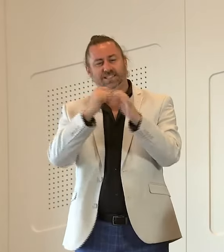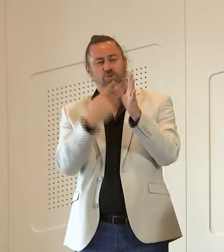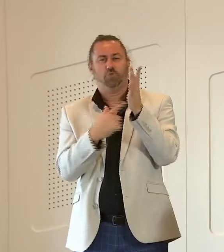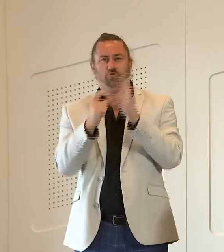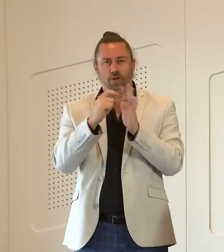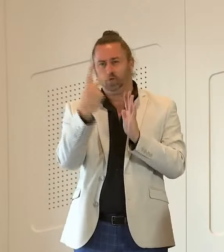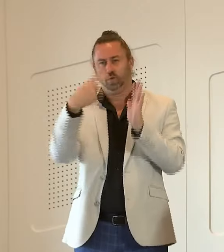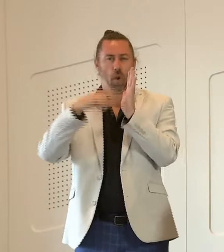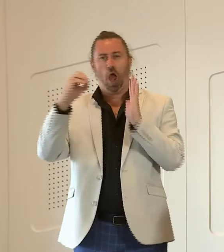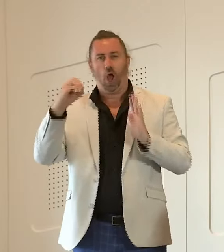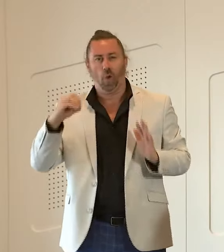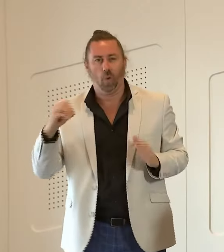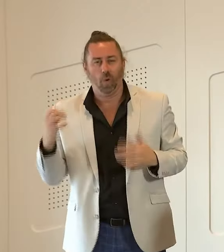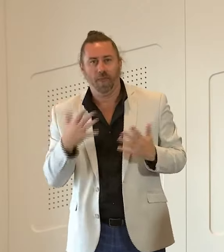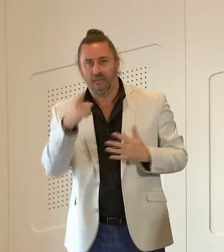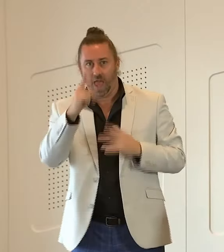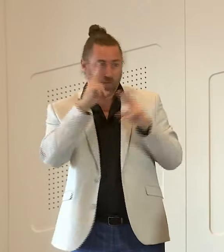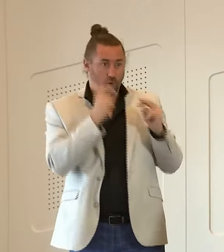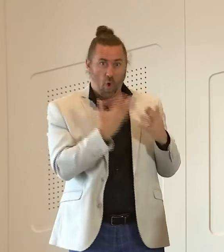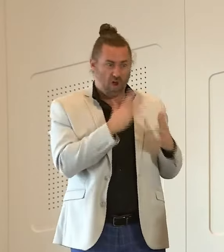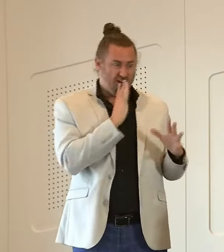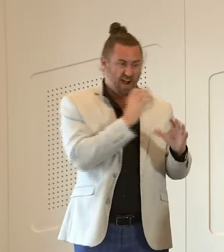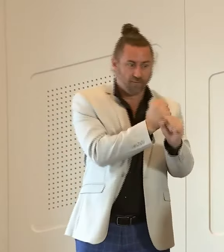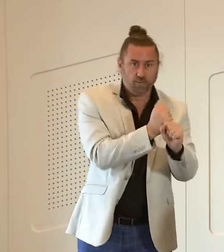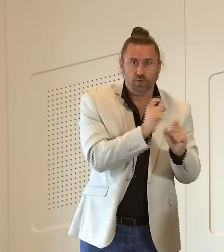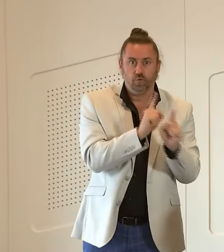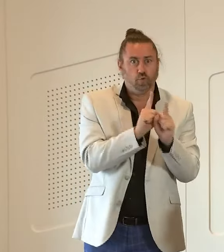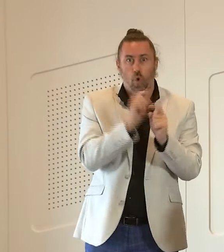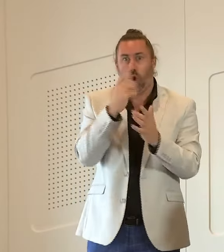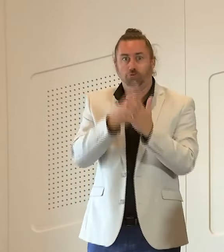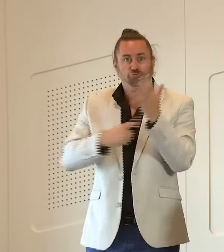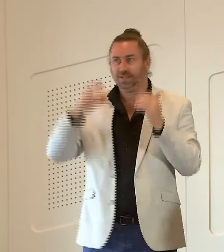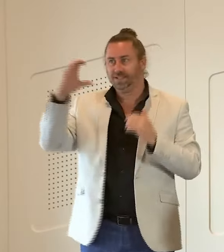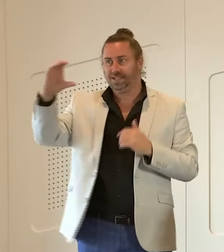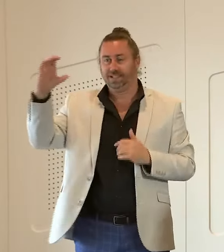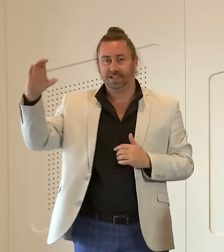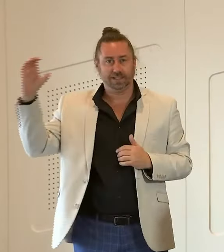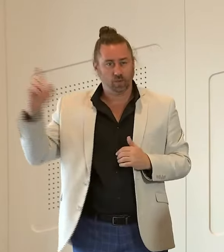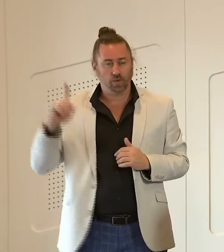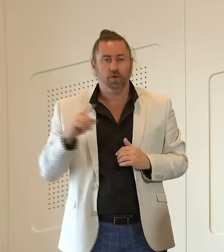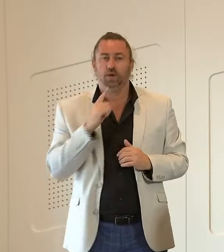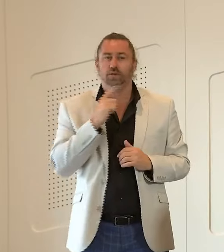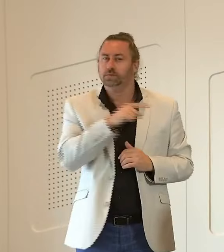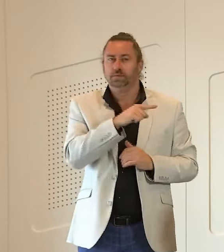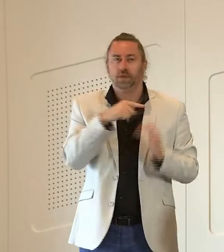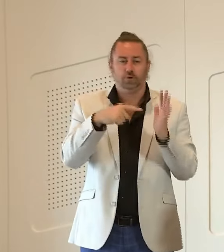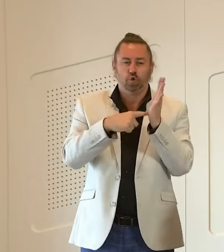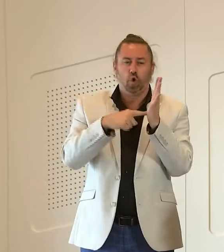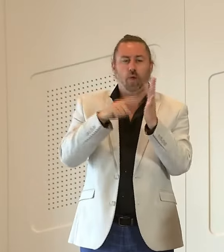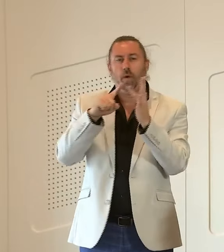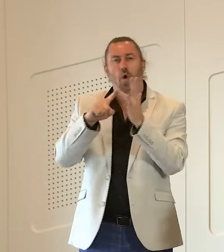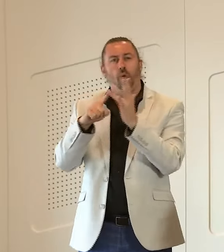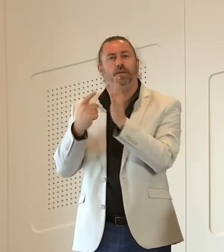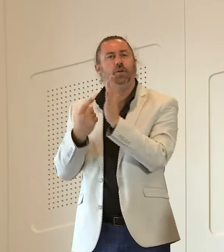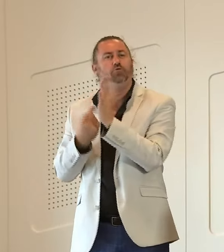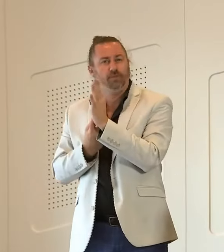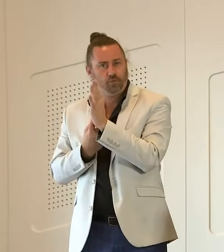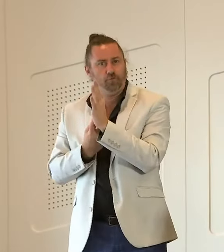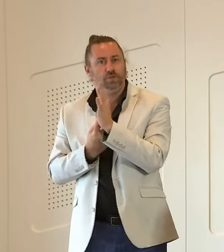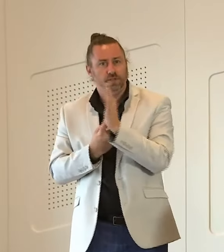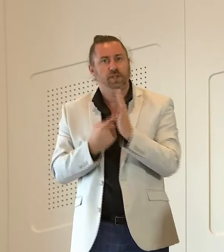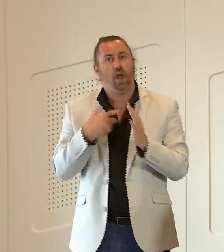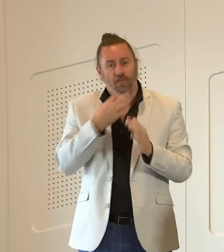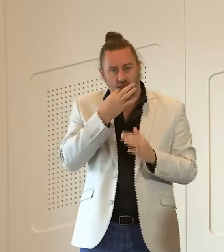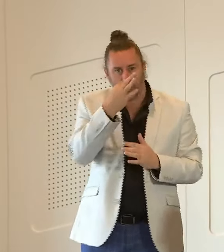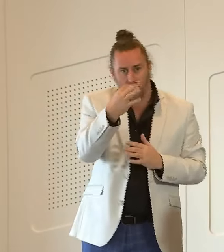will tony fitzgerald have that power to go outside the triple c the terms of reference have been set in consultation with tony